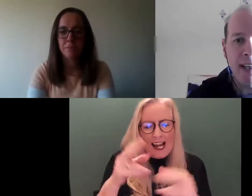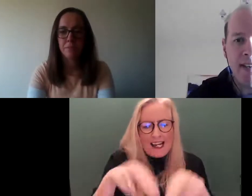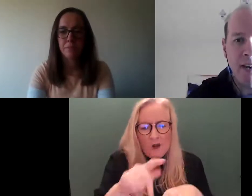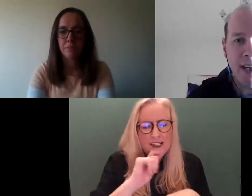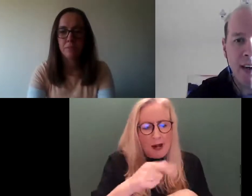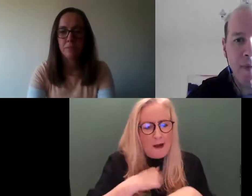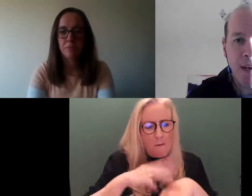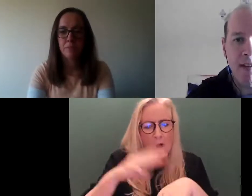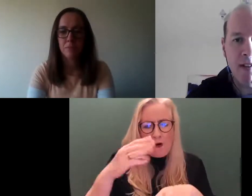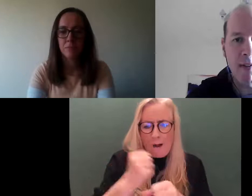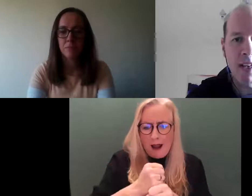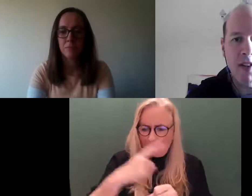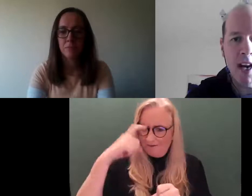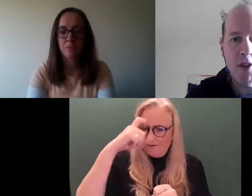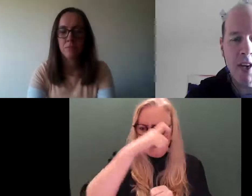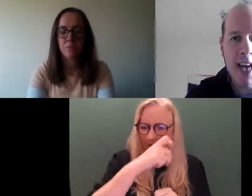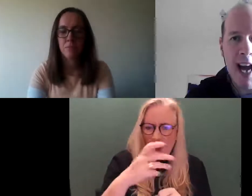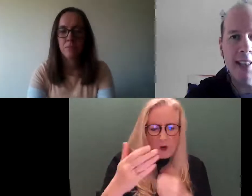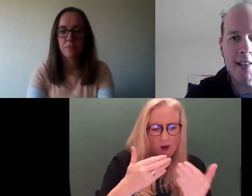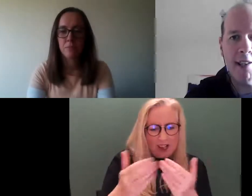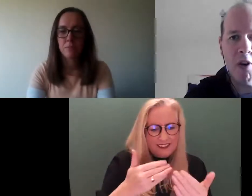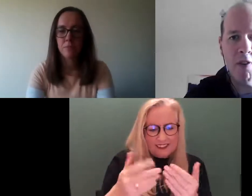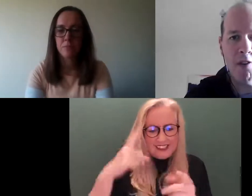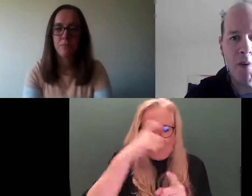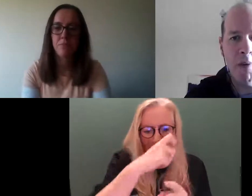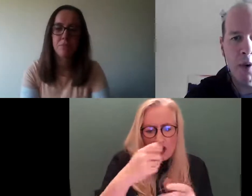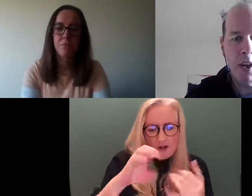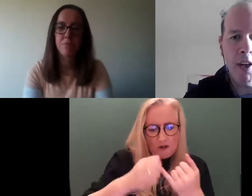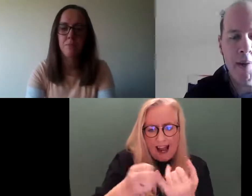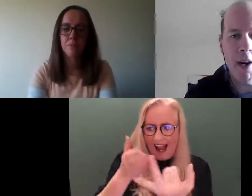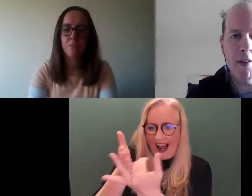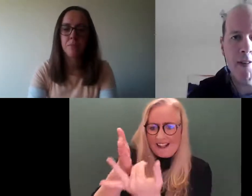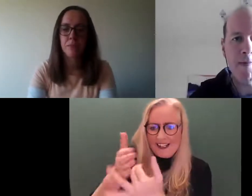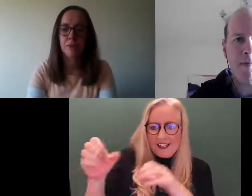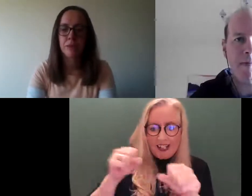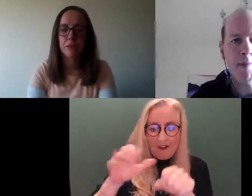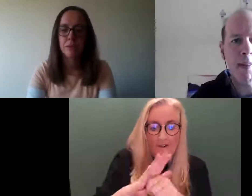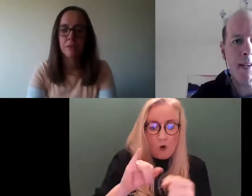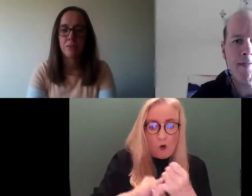difficulties that are there at present in relation to trying to access the service for people who are hearing impaired?